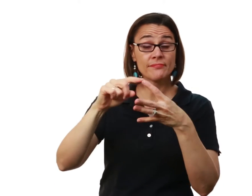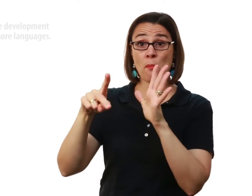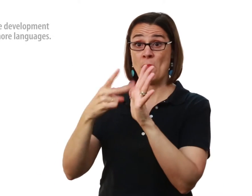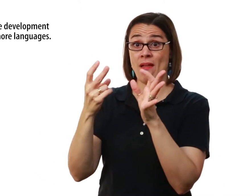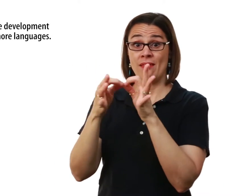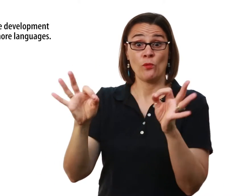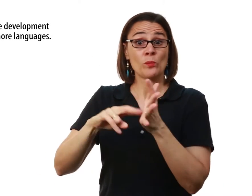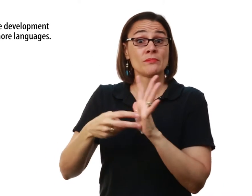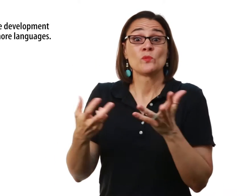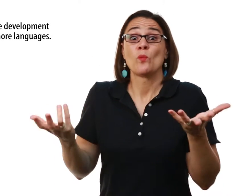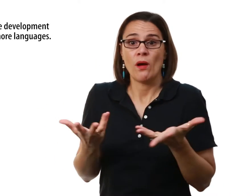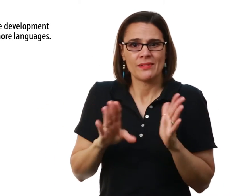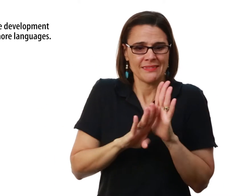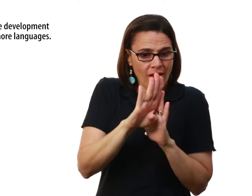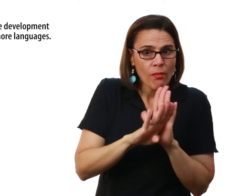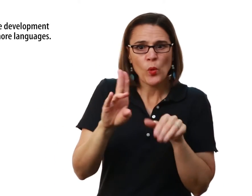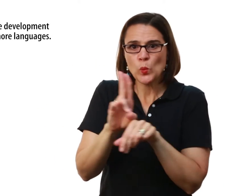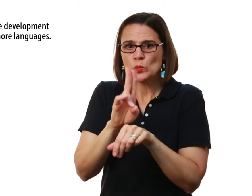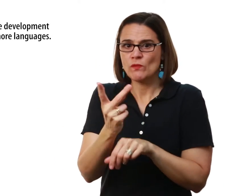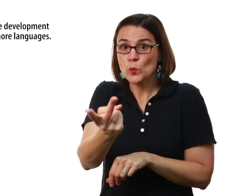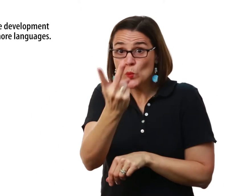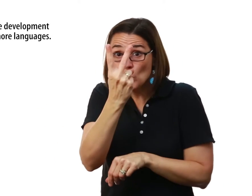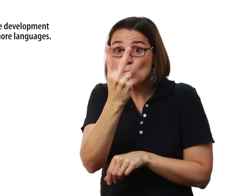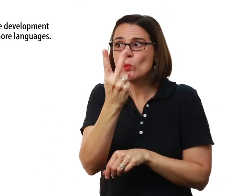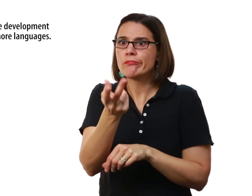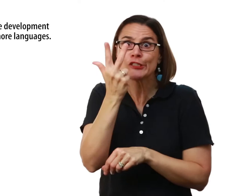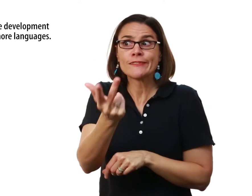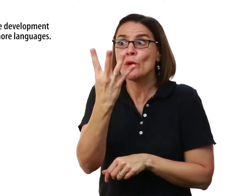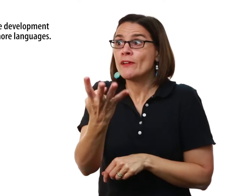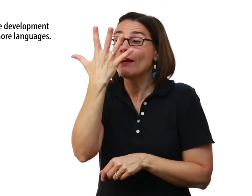Bilingual means the development and use of two or more languages